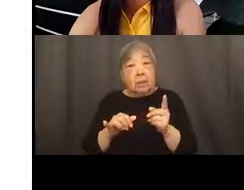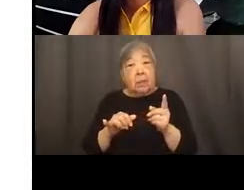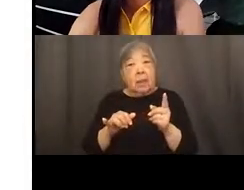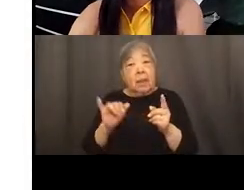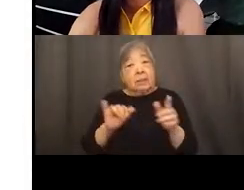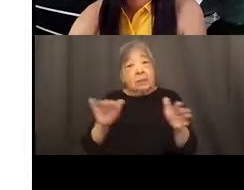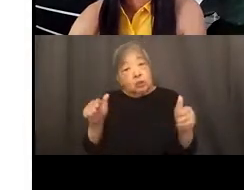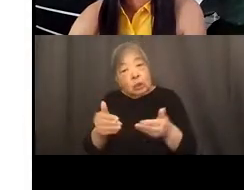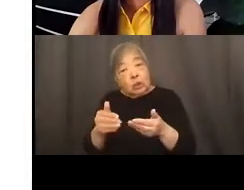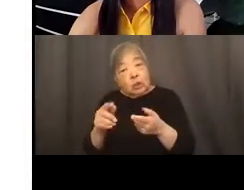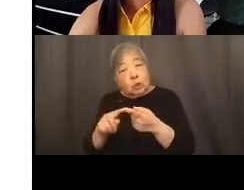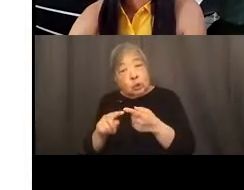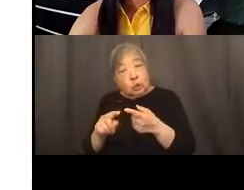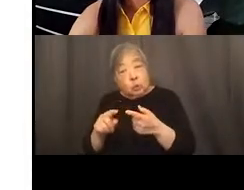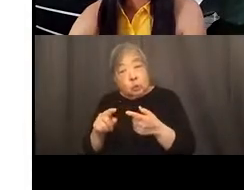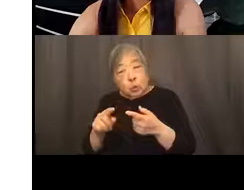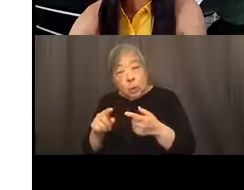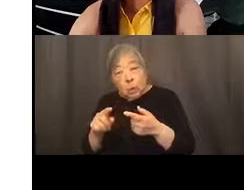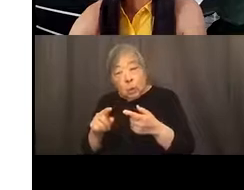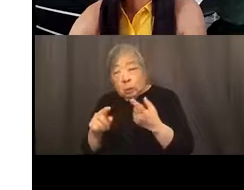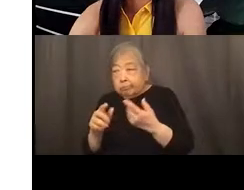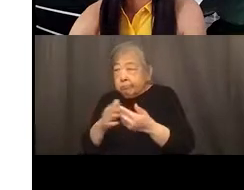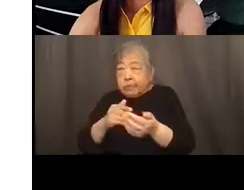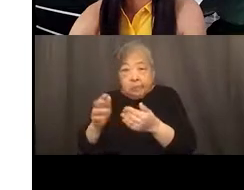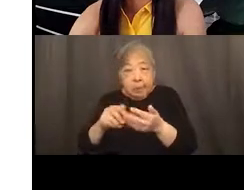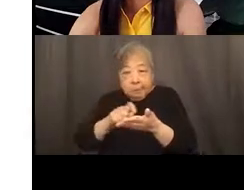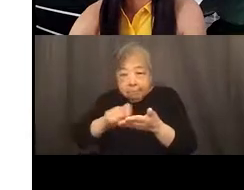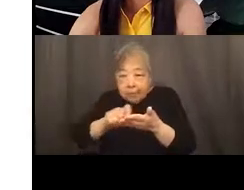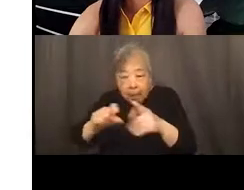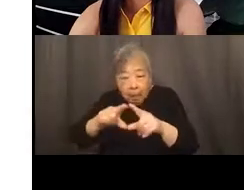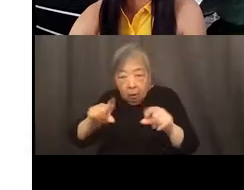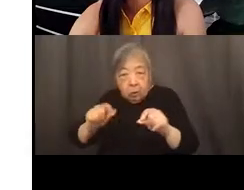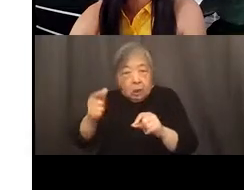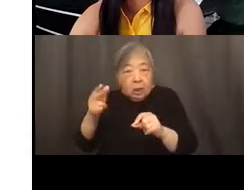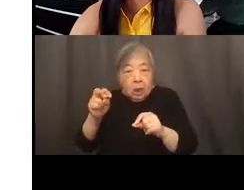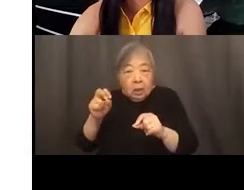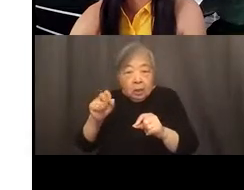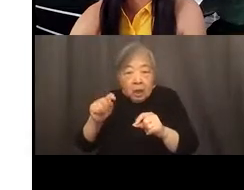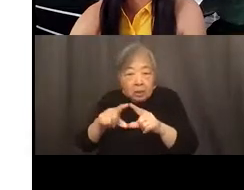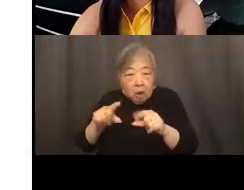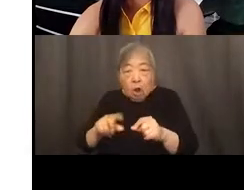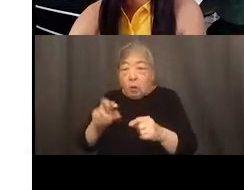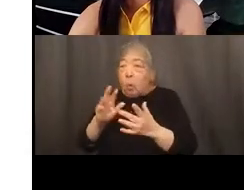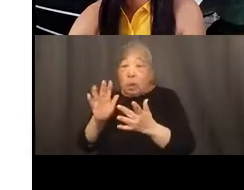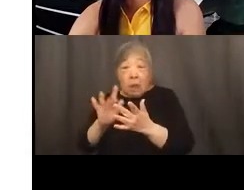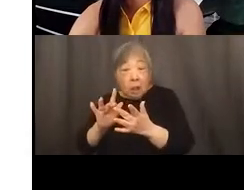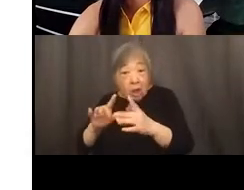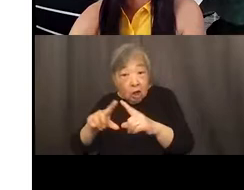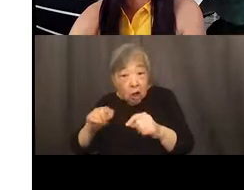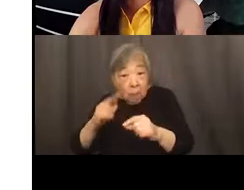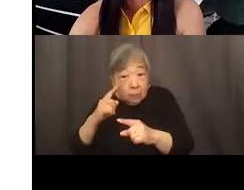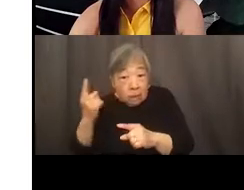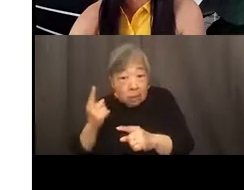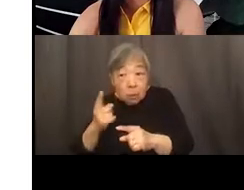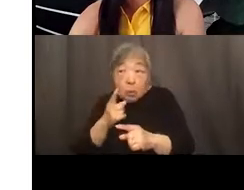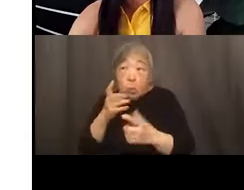whether you're filling out a guest card or, uh, you know, a, a contact card for someone who wants to tour the